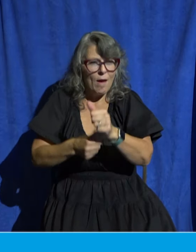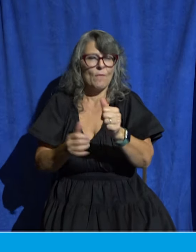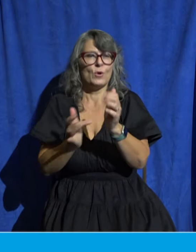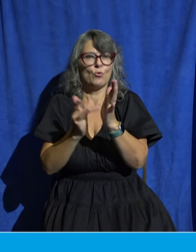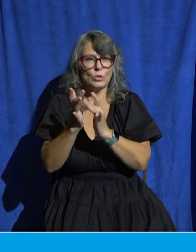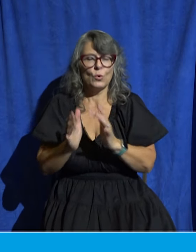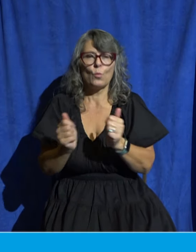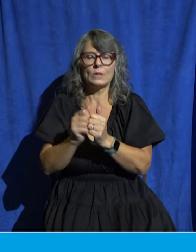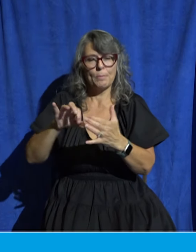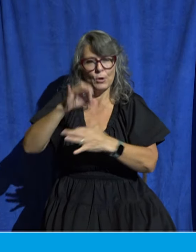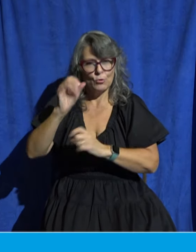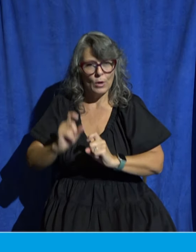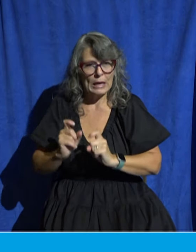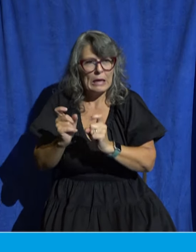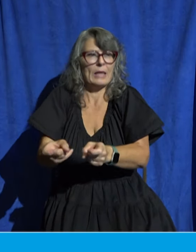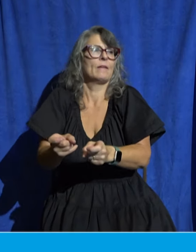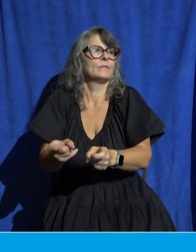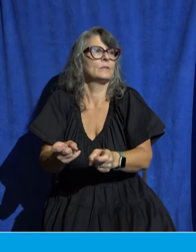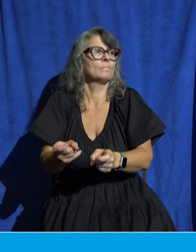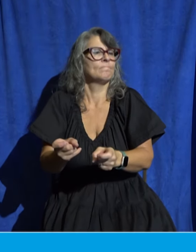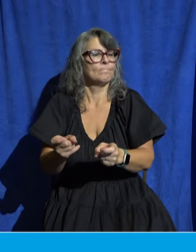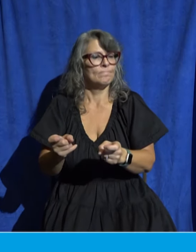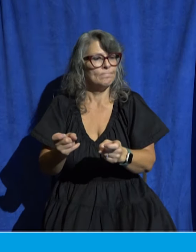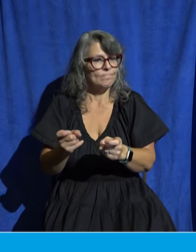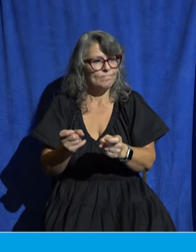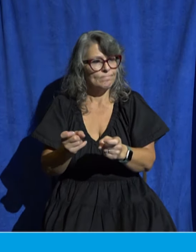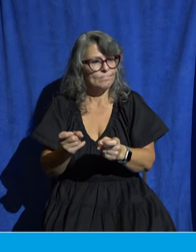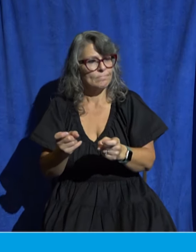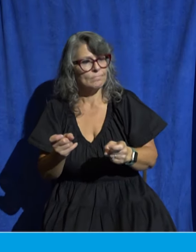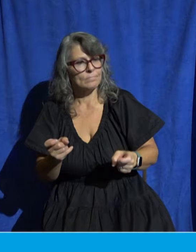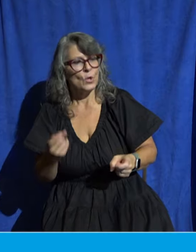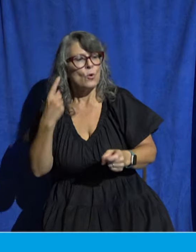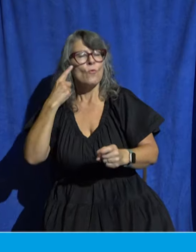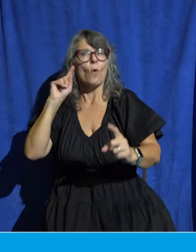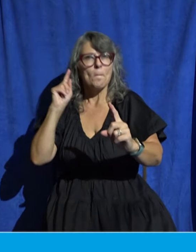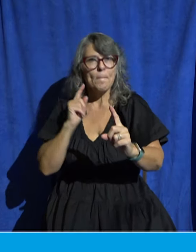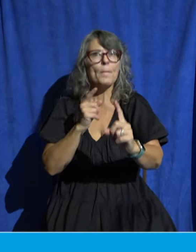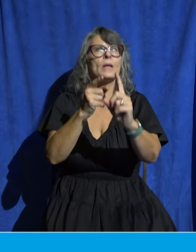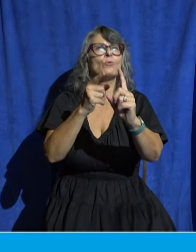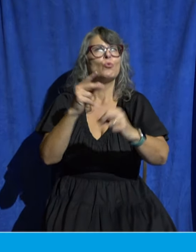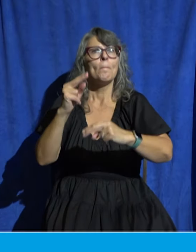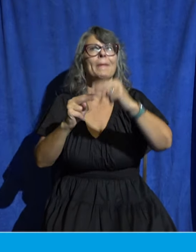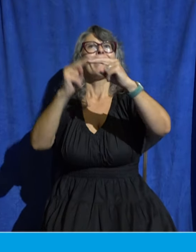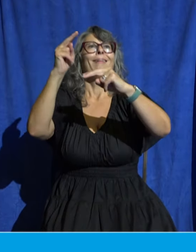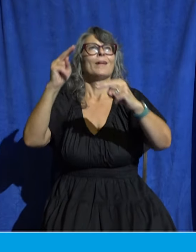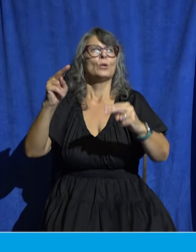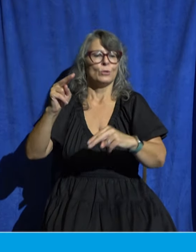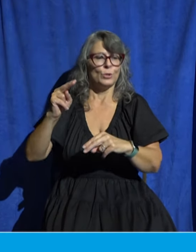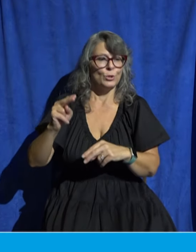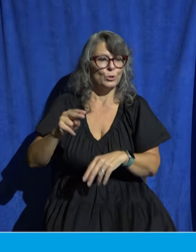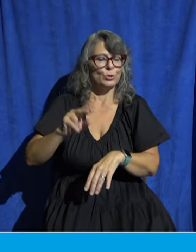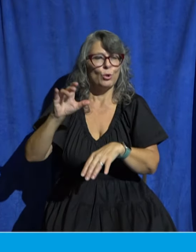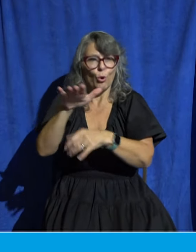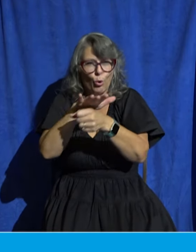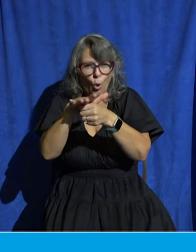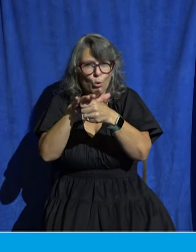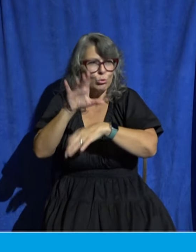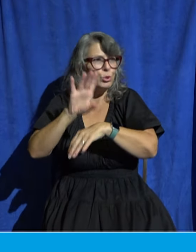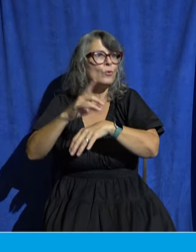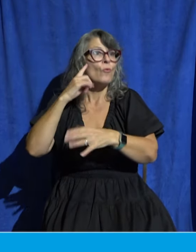of building up the local church for the glory of Christ. And we're gonna unpack that phrase by phrase starting with the